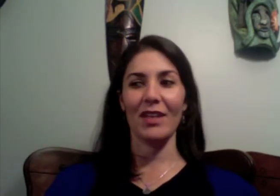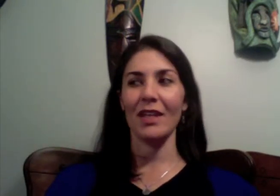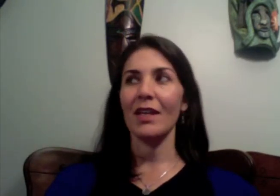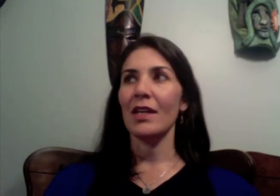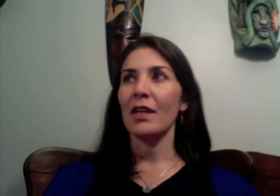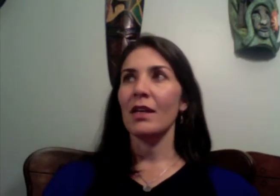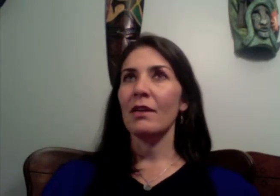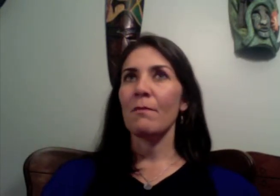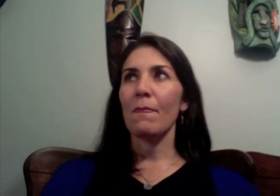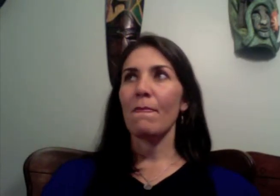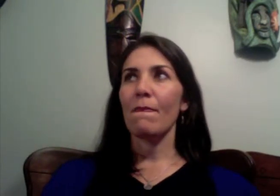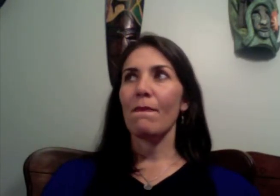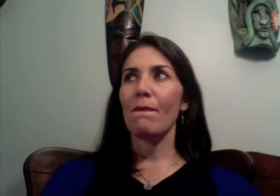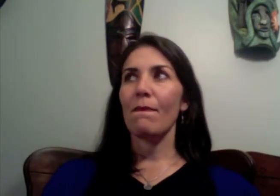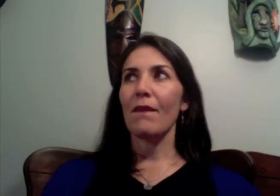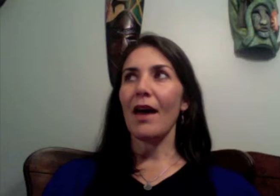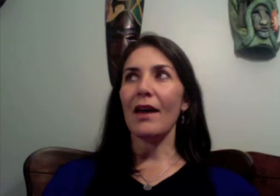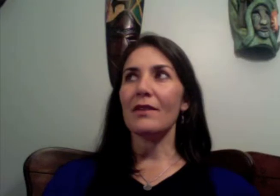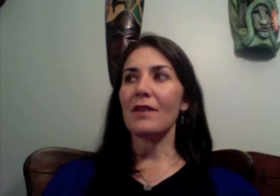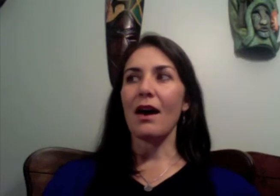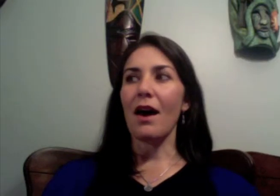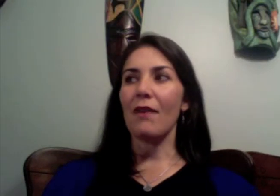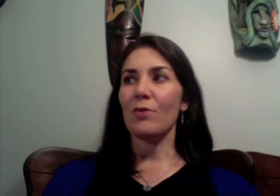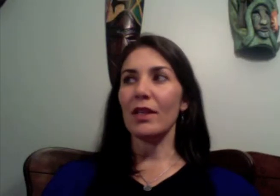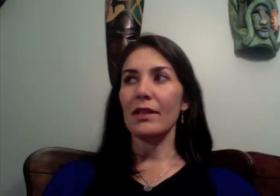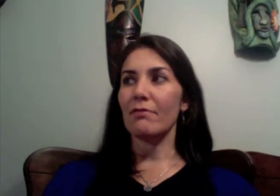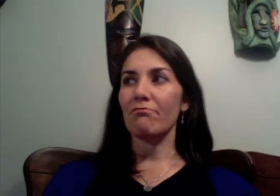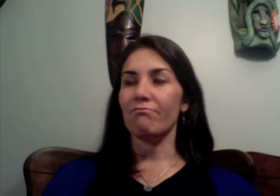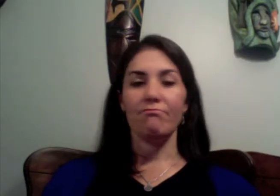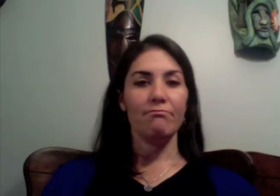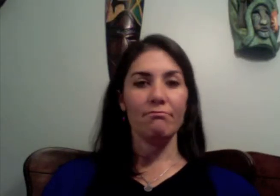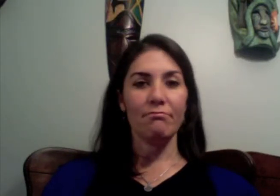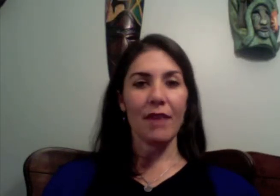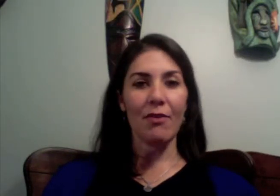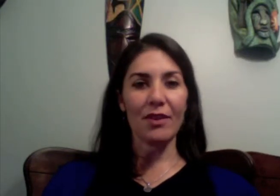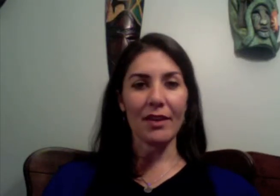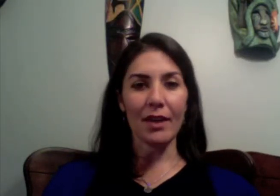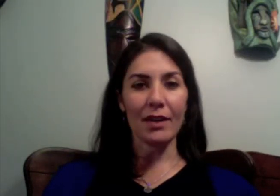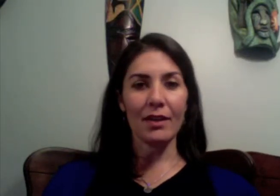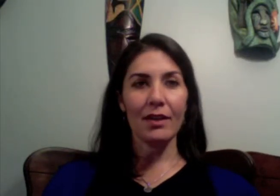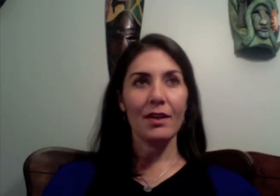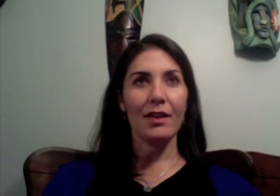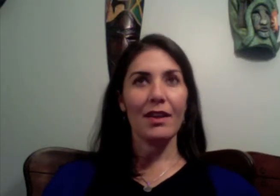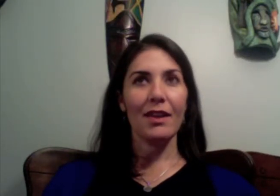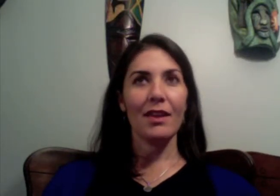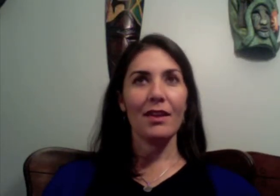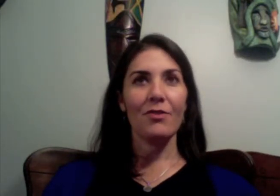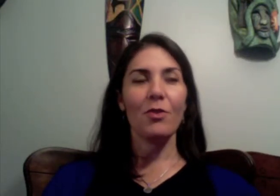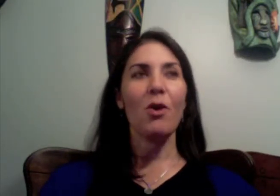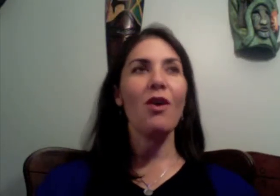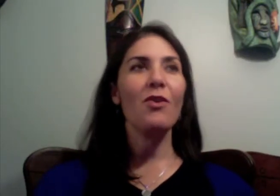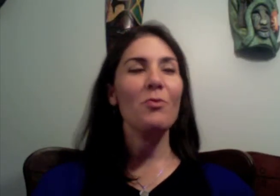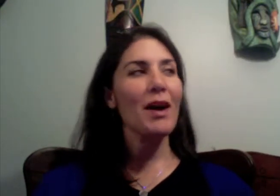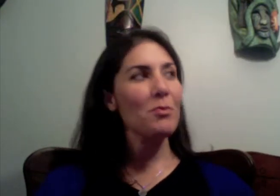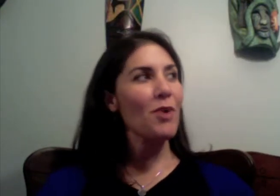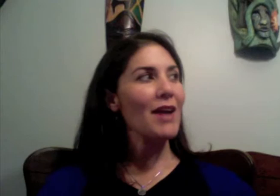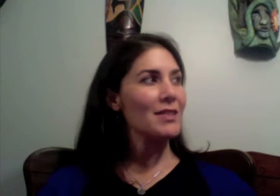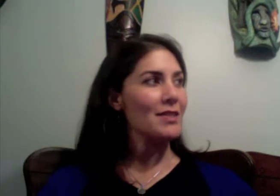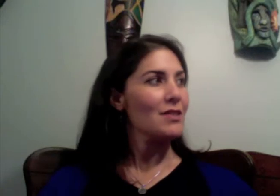and really everything from all of my practices and